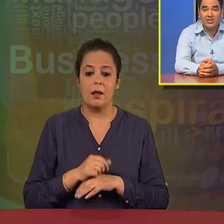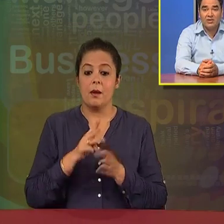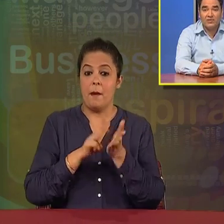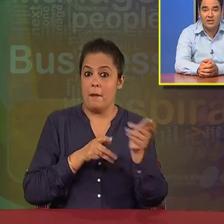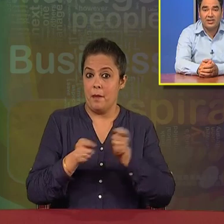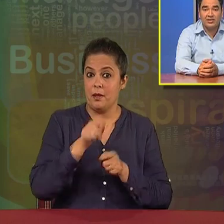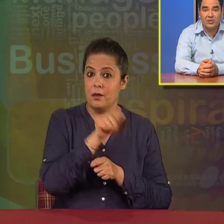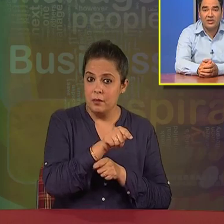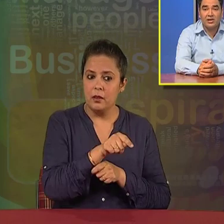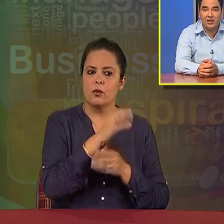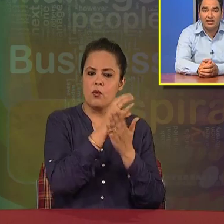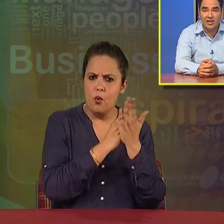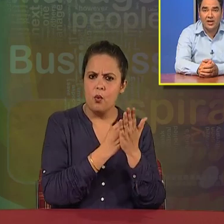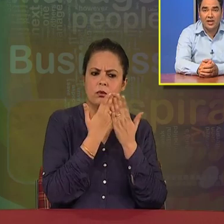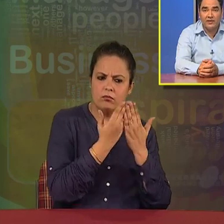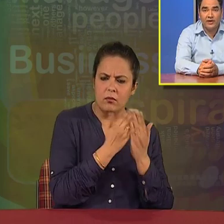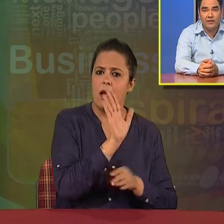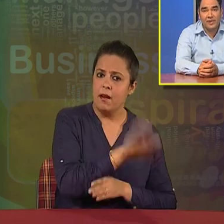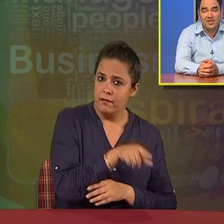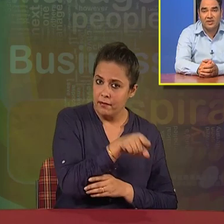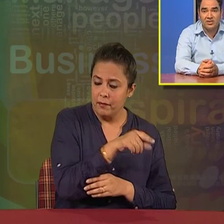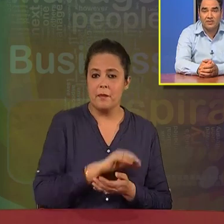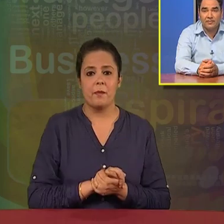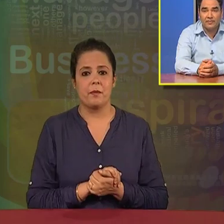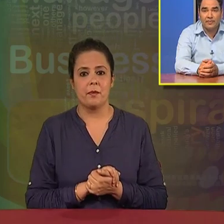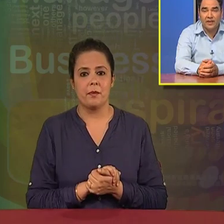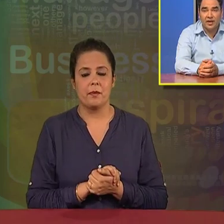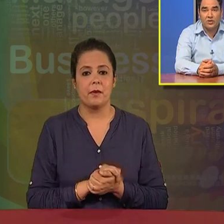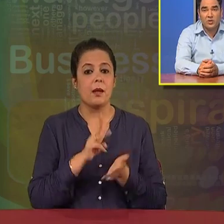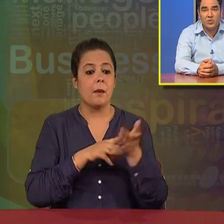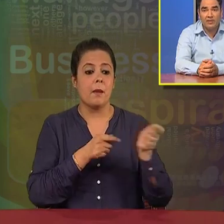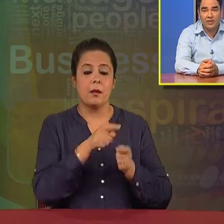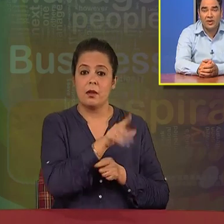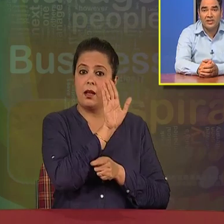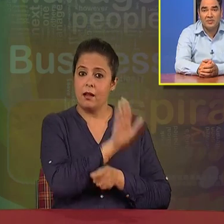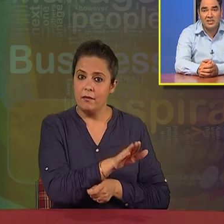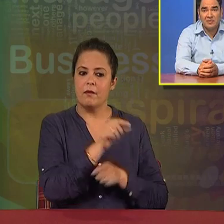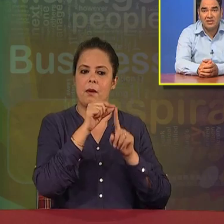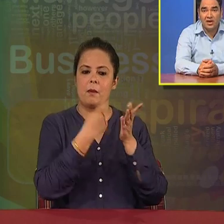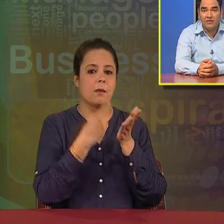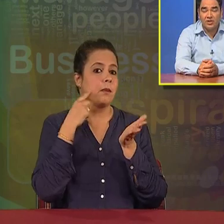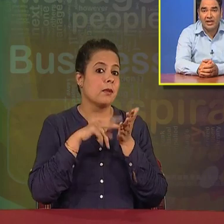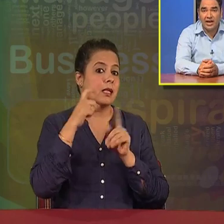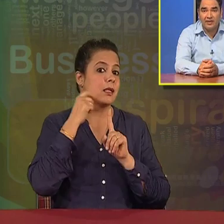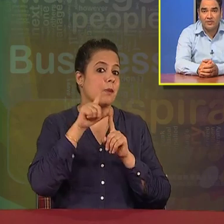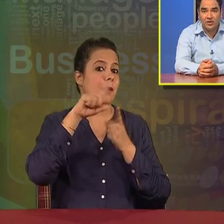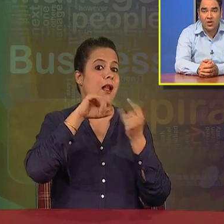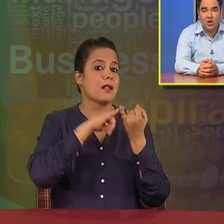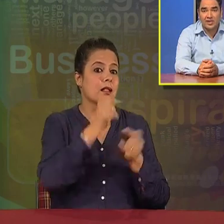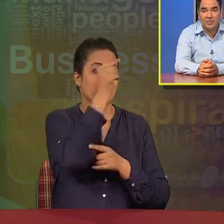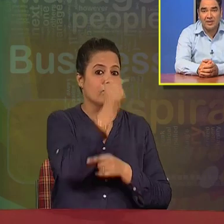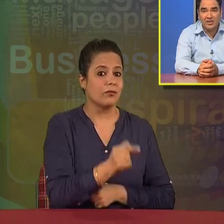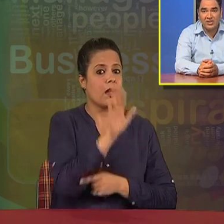existence of certain theoretical knowledge in the field of management. It is also having various principles which are derived